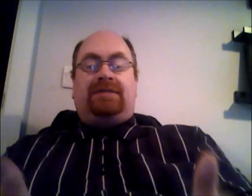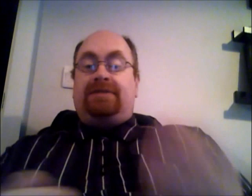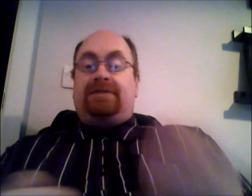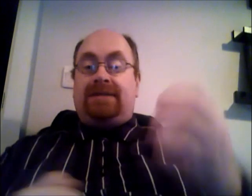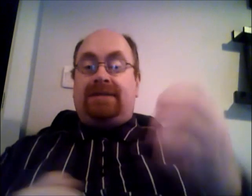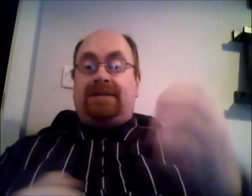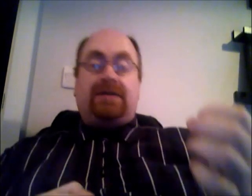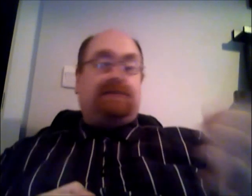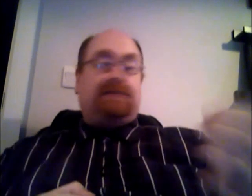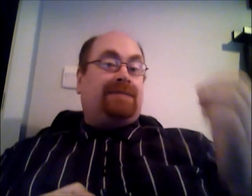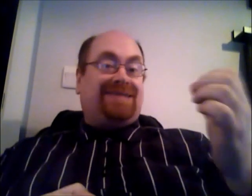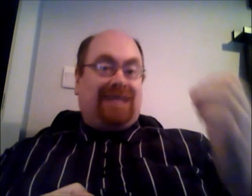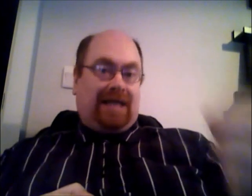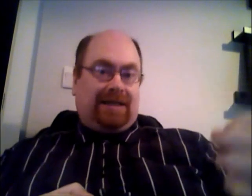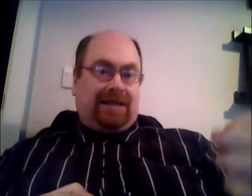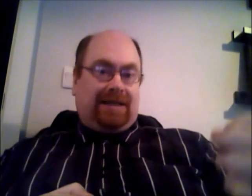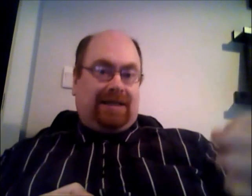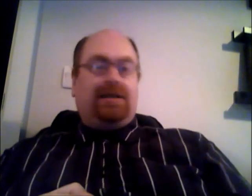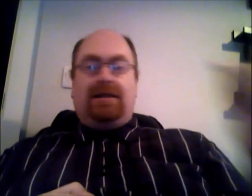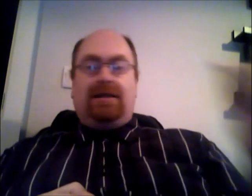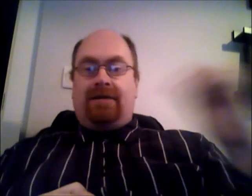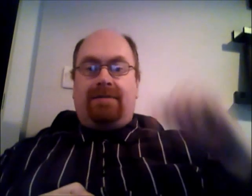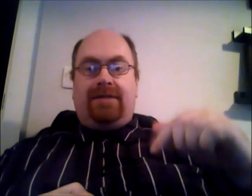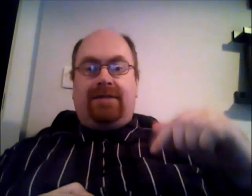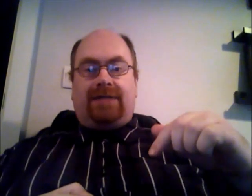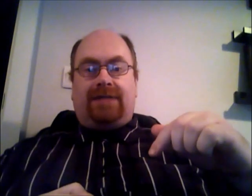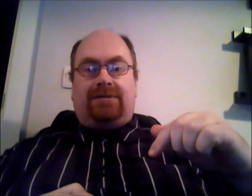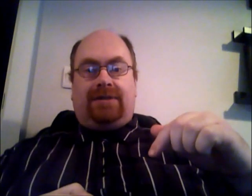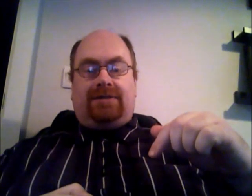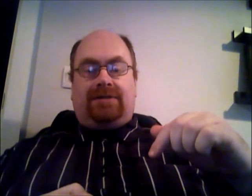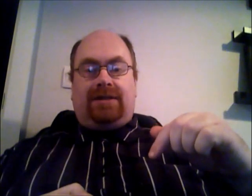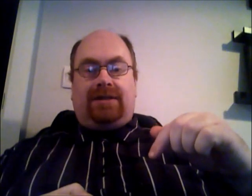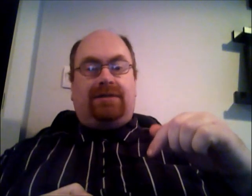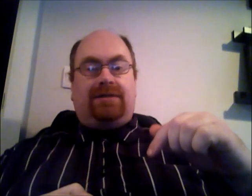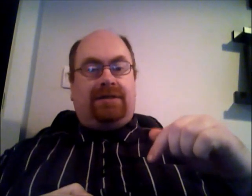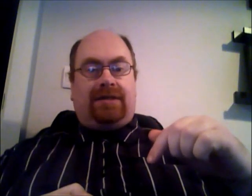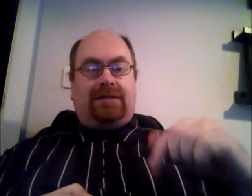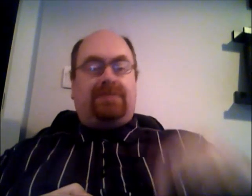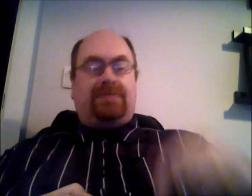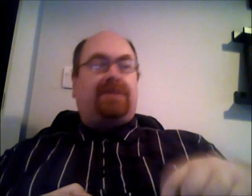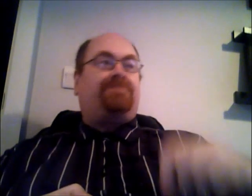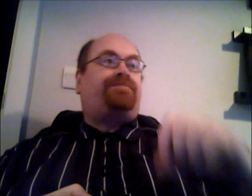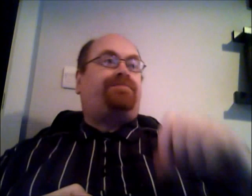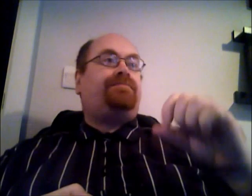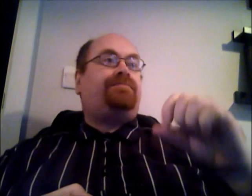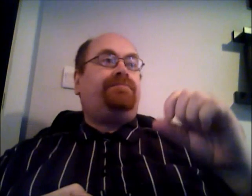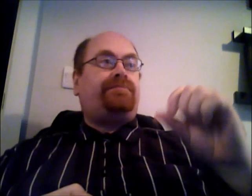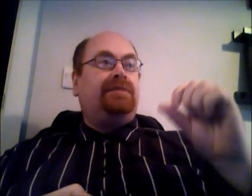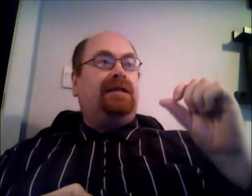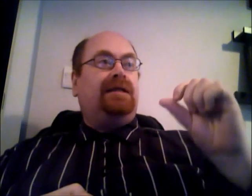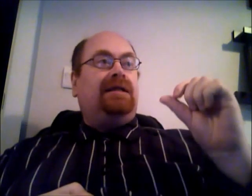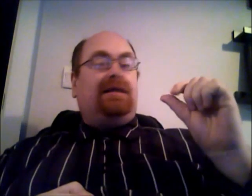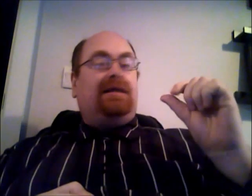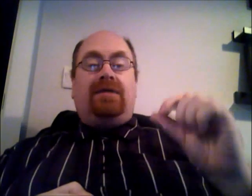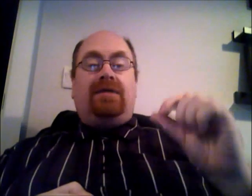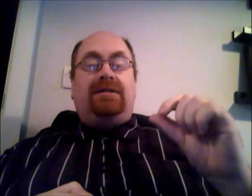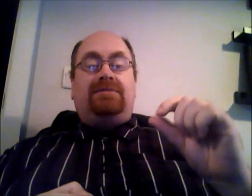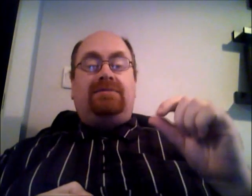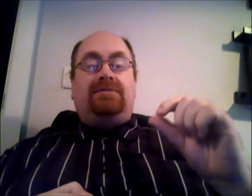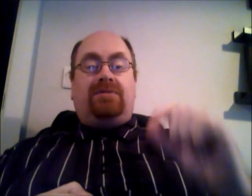means that our water system has decayed I'm living in Newcastle West right now in Newcastle America and water